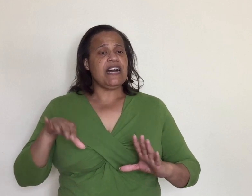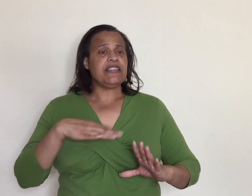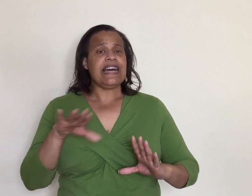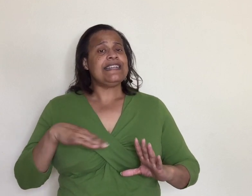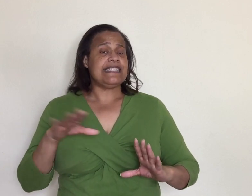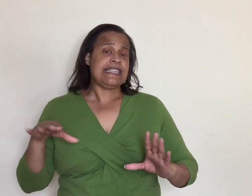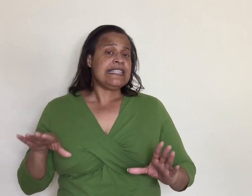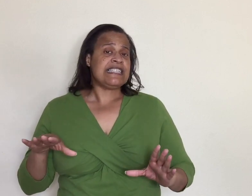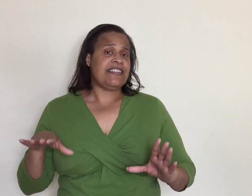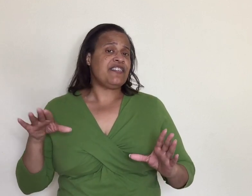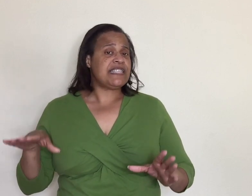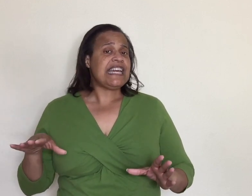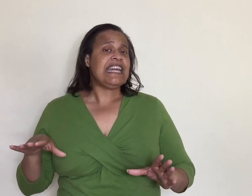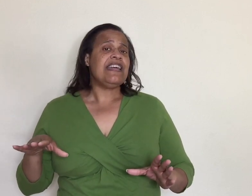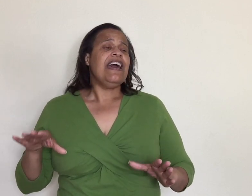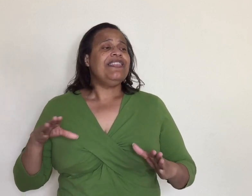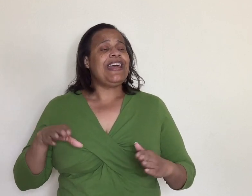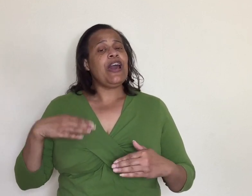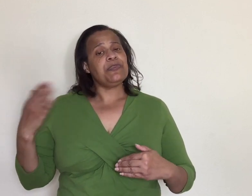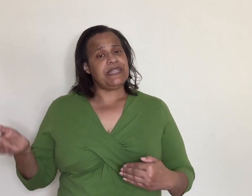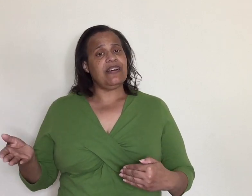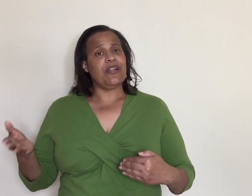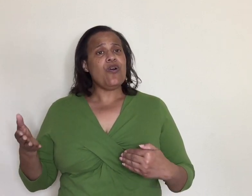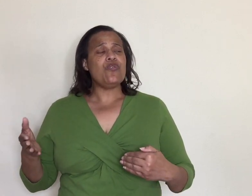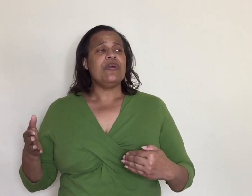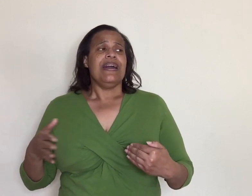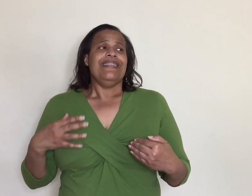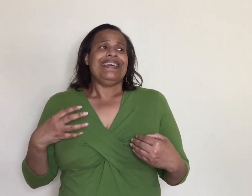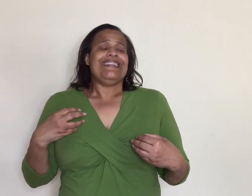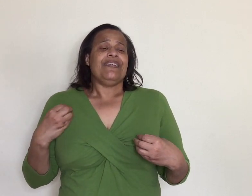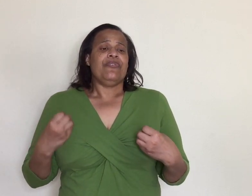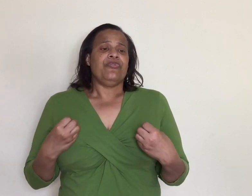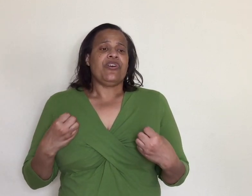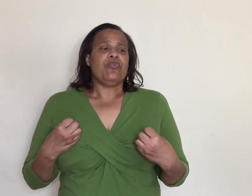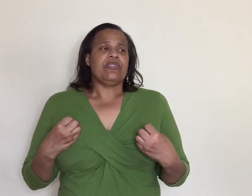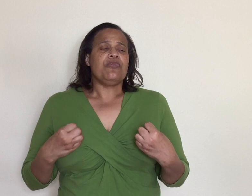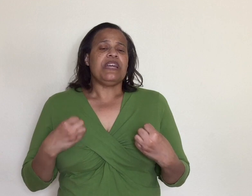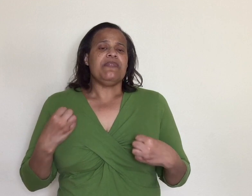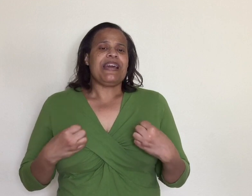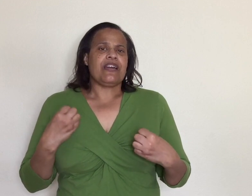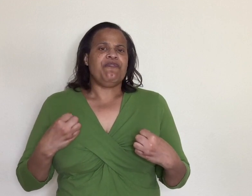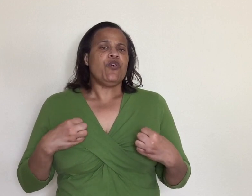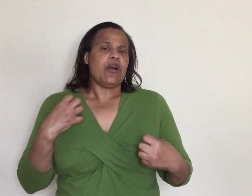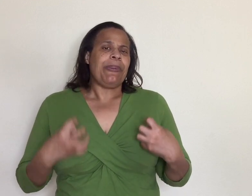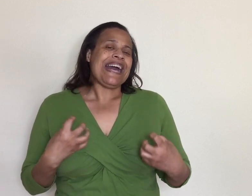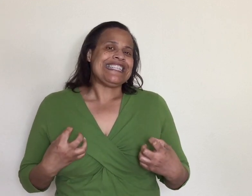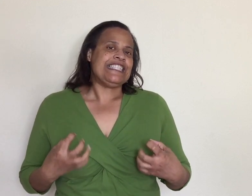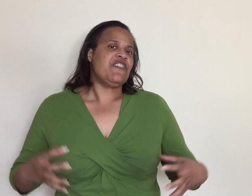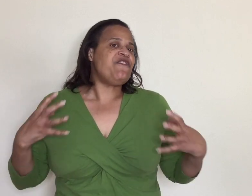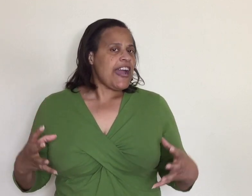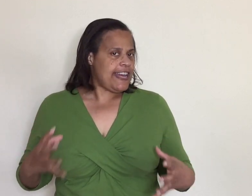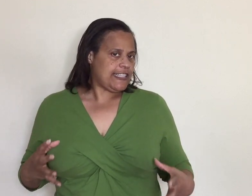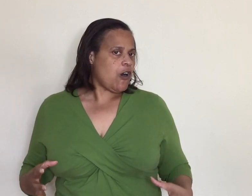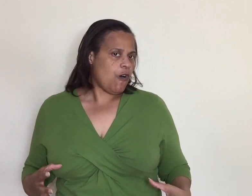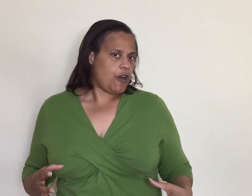underlying diseases that they're saying that helps it alone that don't don't get them that full capacity to fight as hard